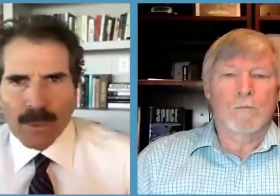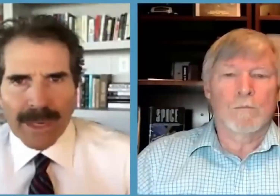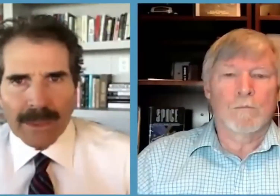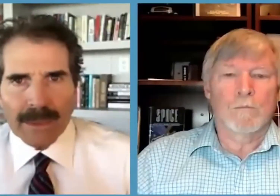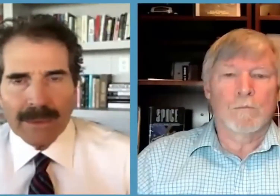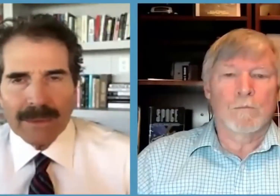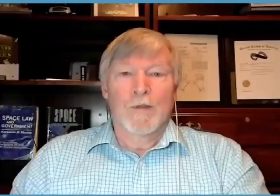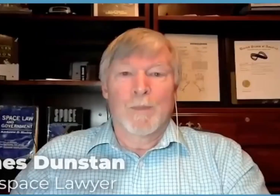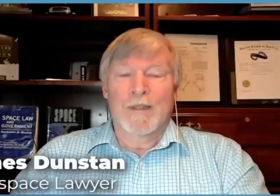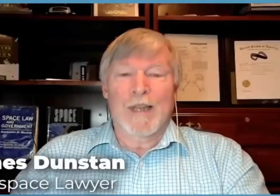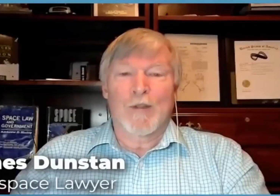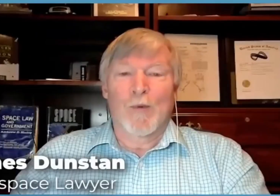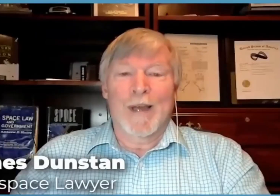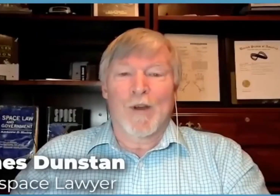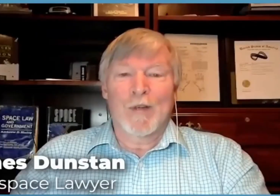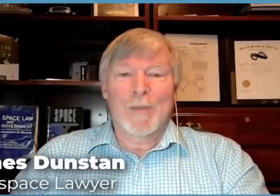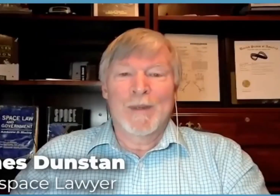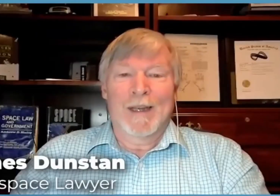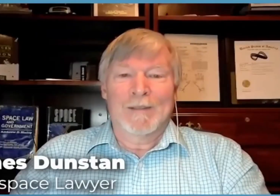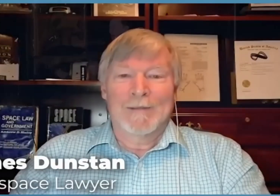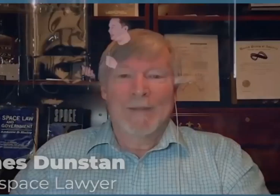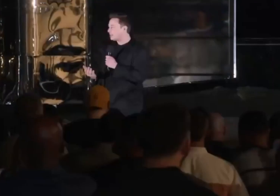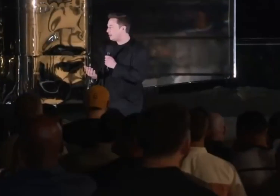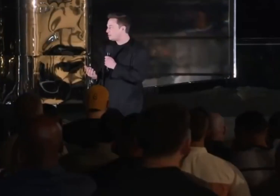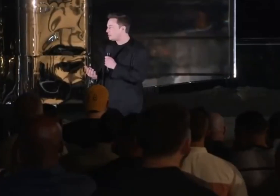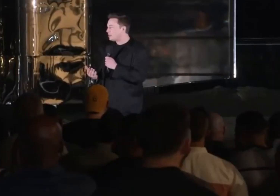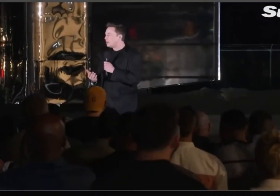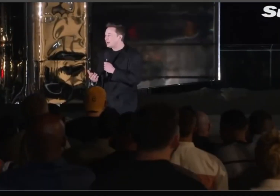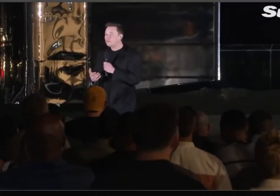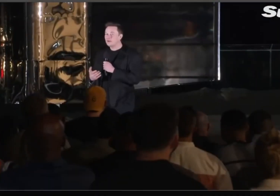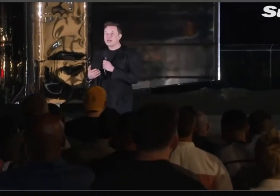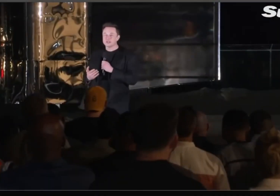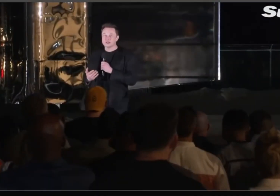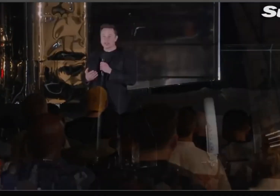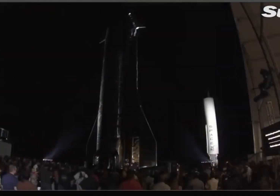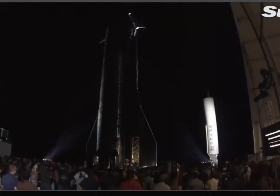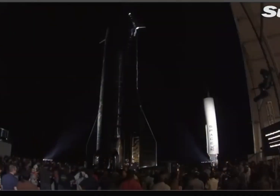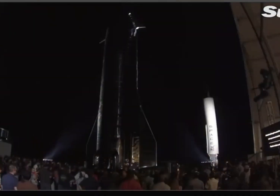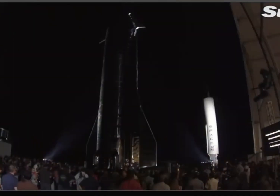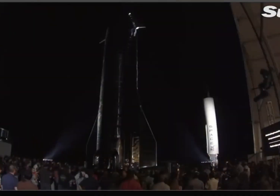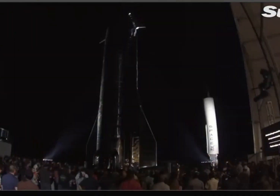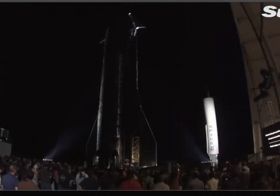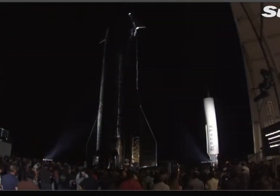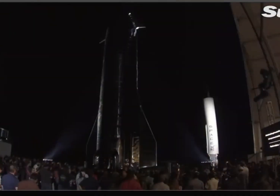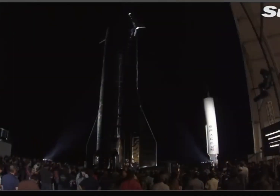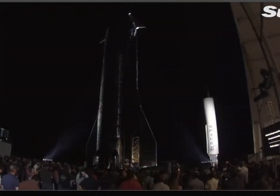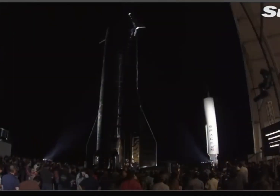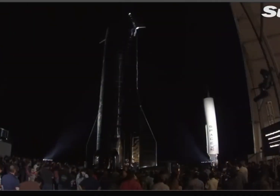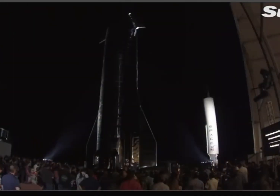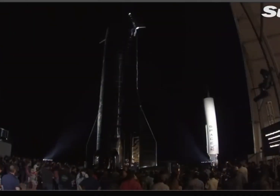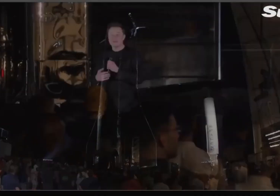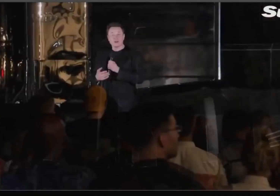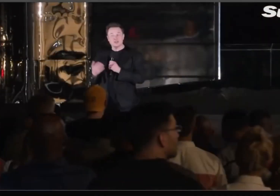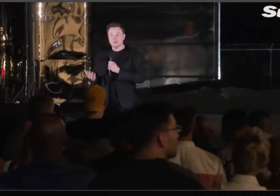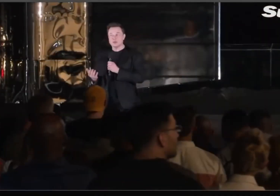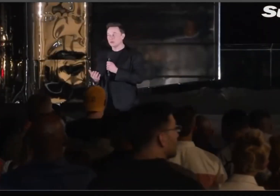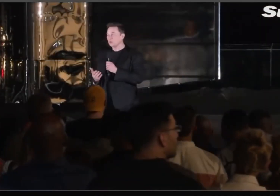it away? Because that's the way it's always been done. But Musk thought. If you had to get a new plane every time you flew somewhere, very few people